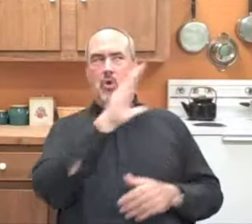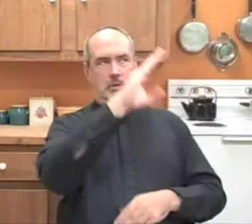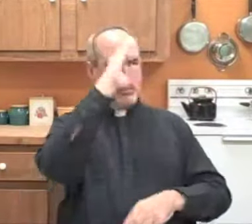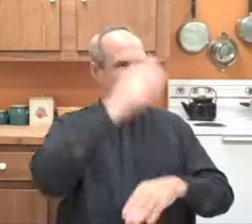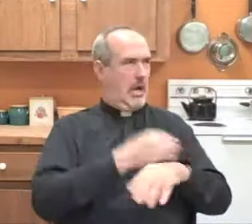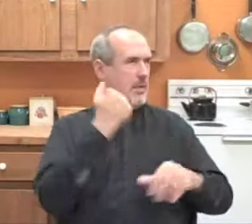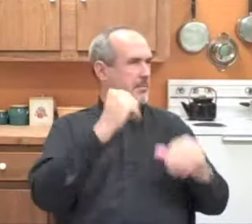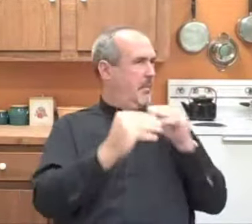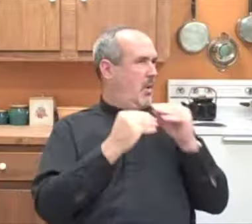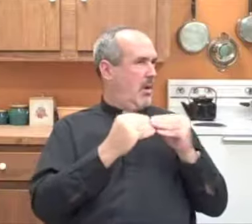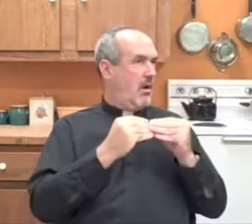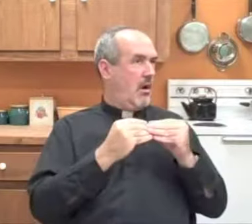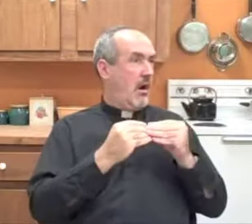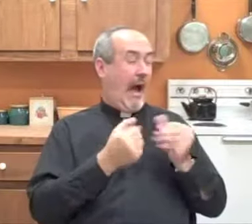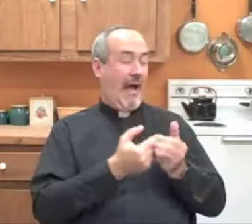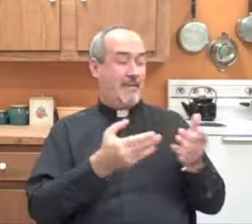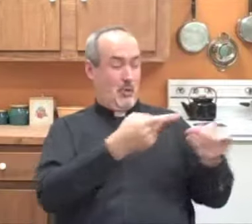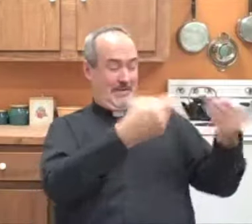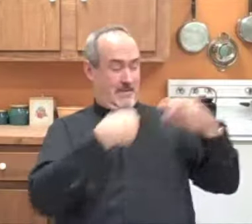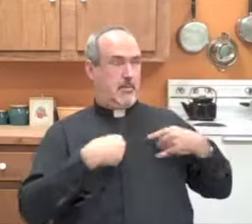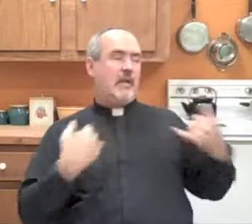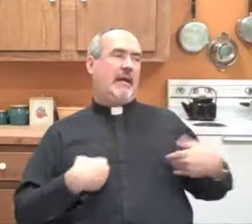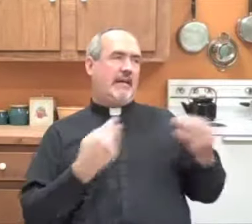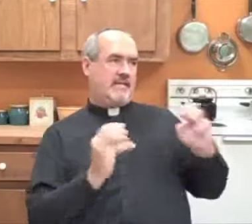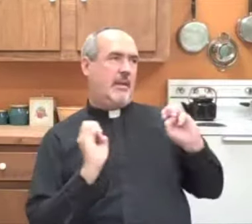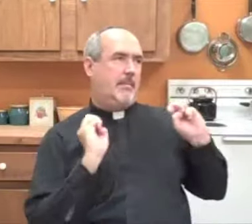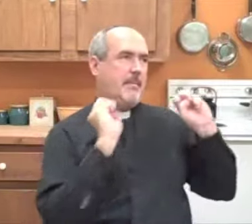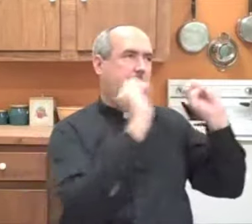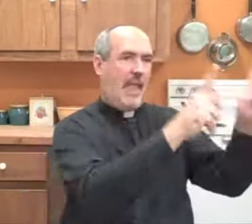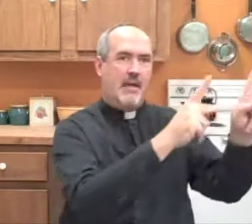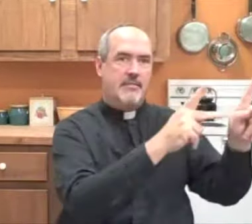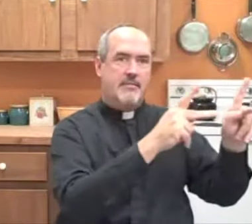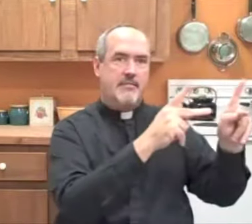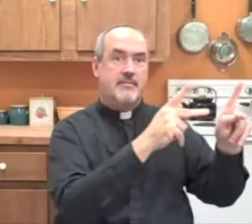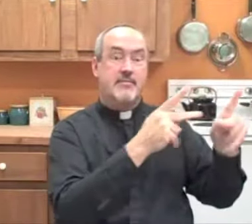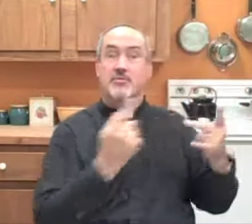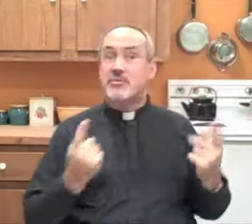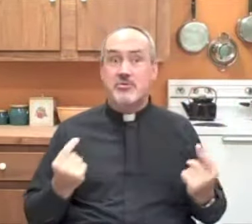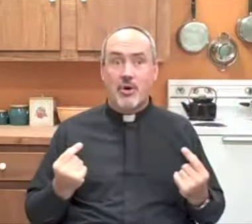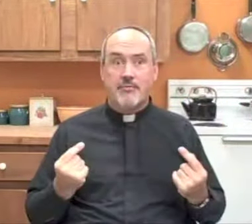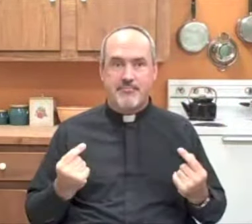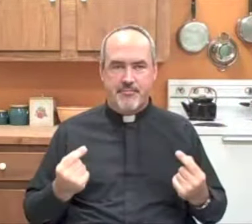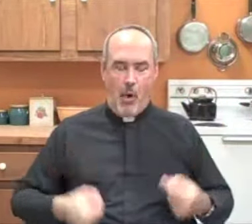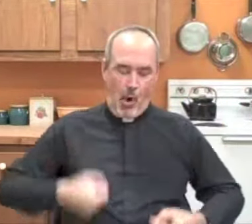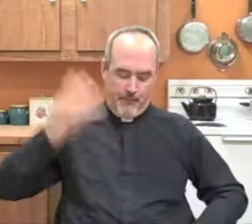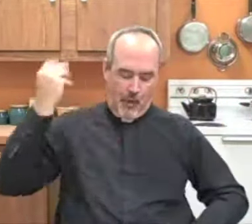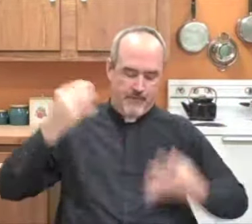Fine, Father, I am no longer your son. Everything you have given me, I give back to you.